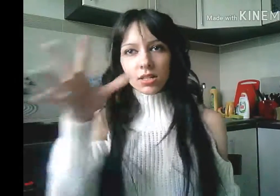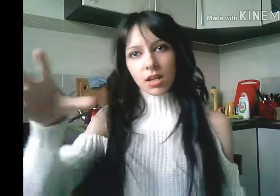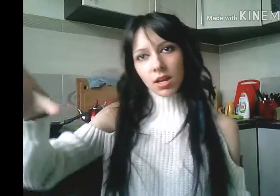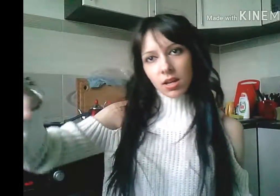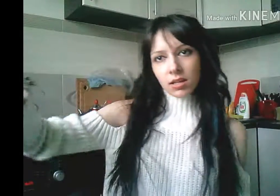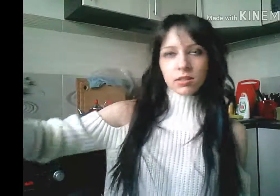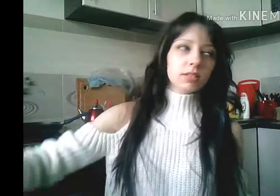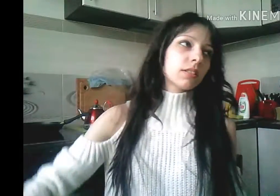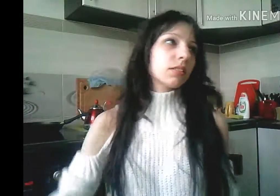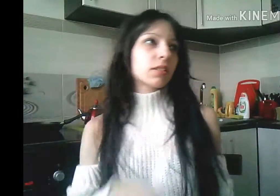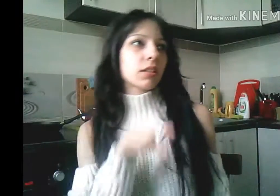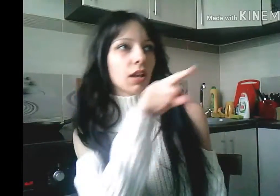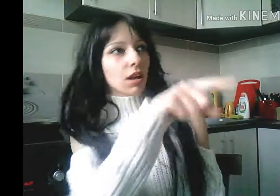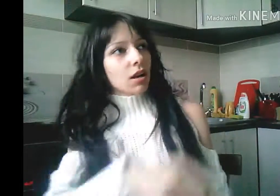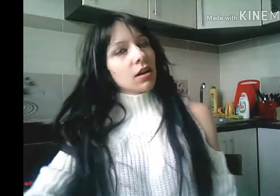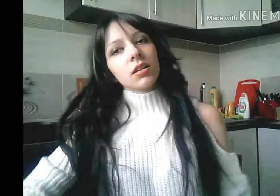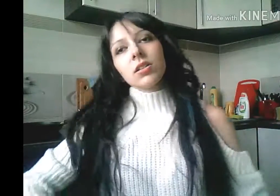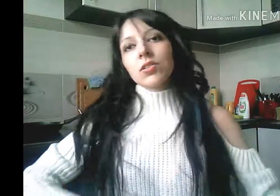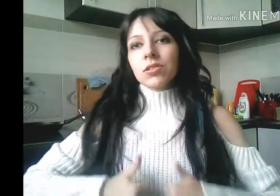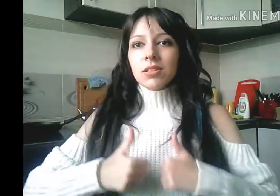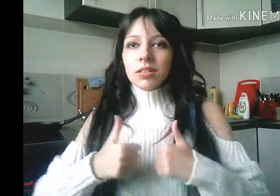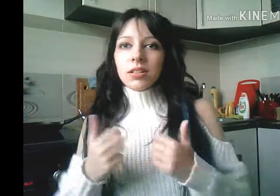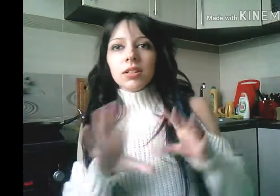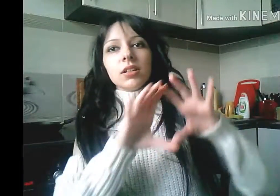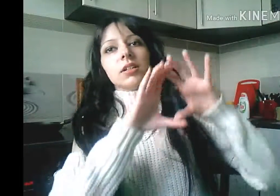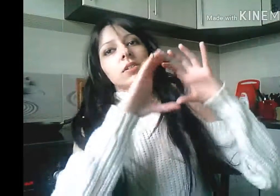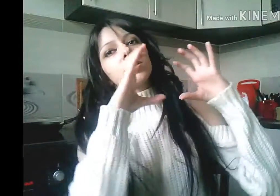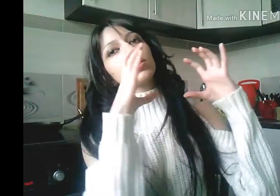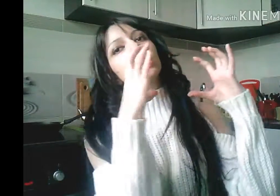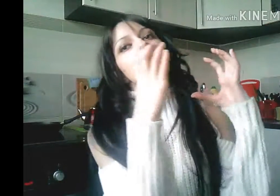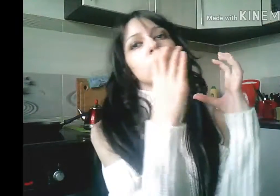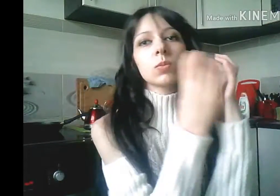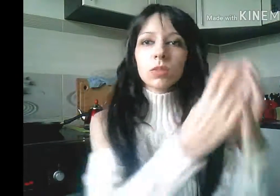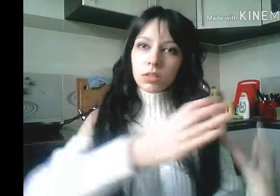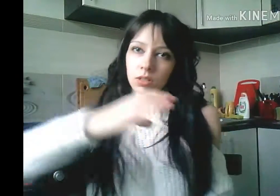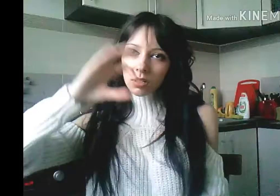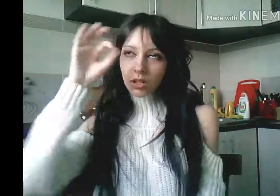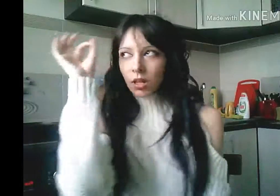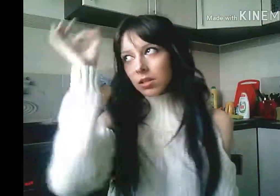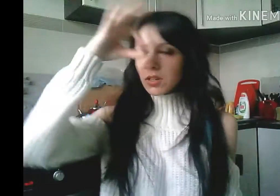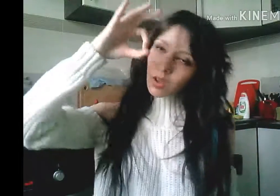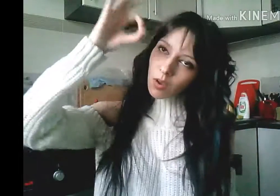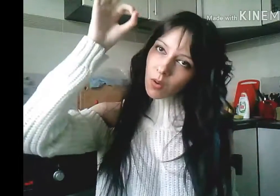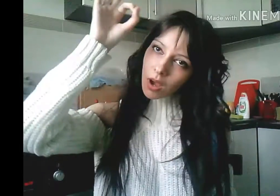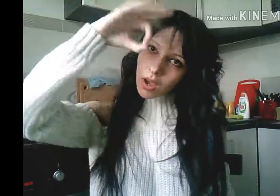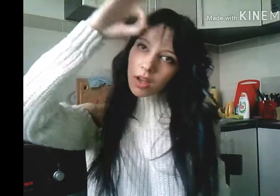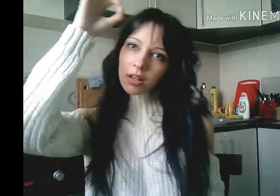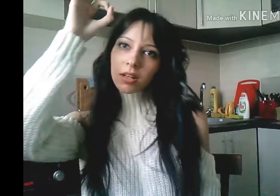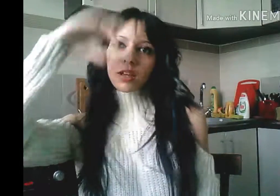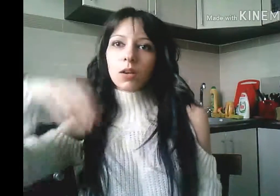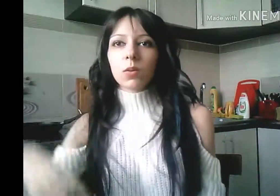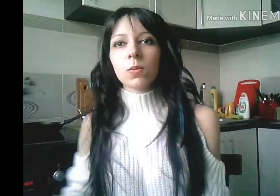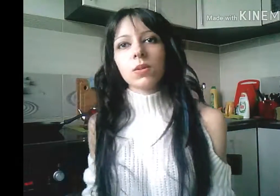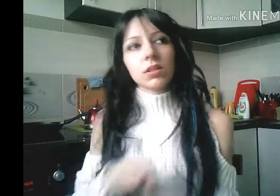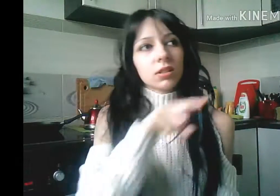doesn't care She lives in a world so unaware